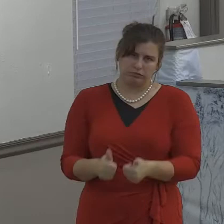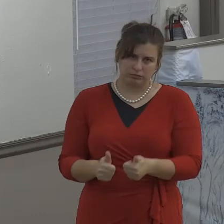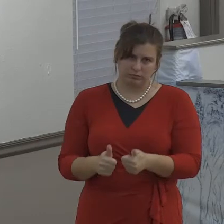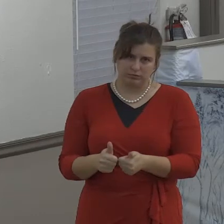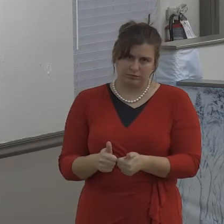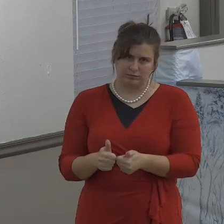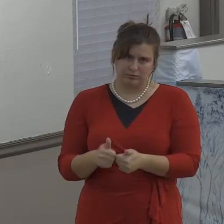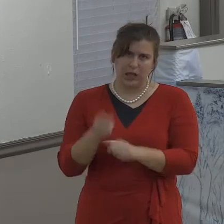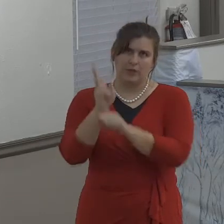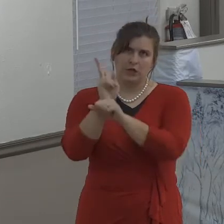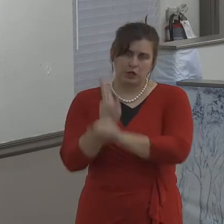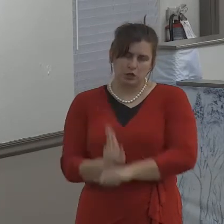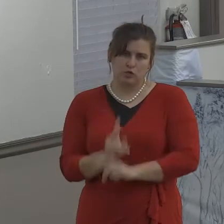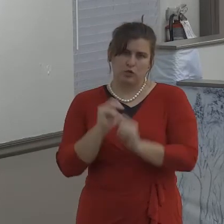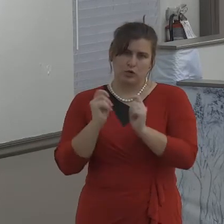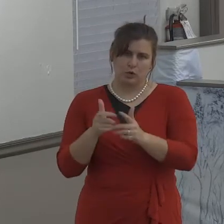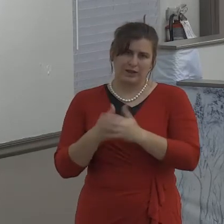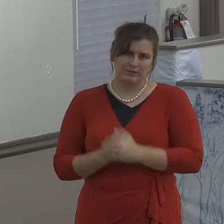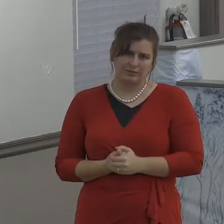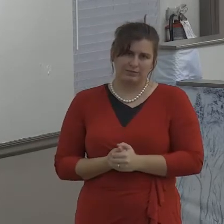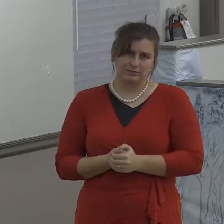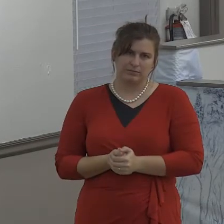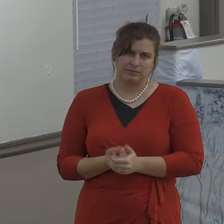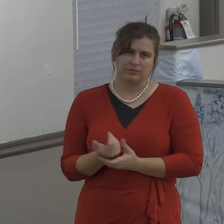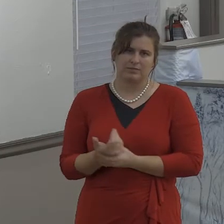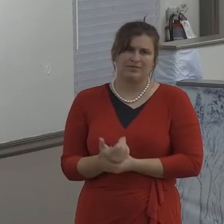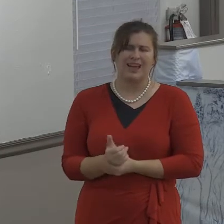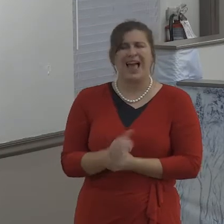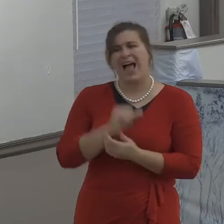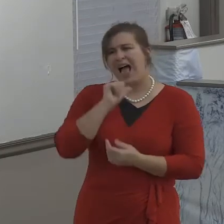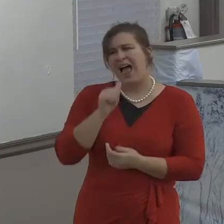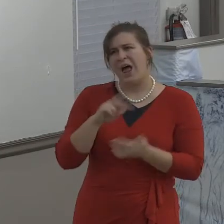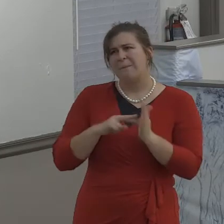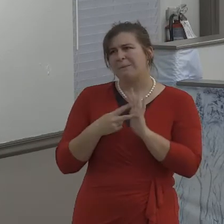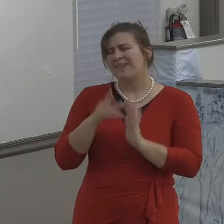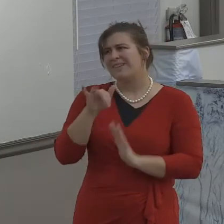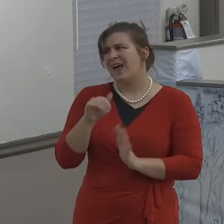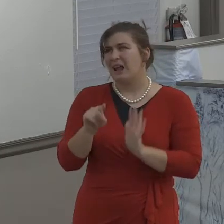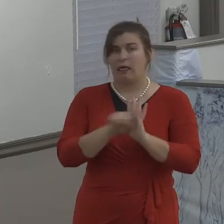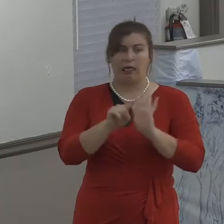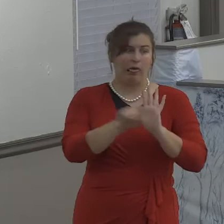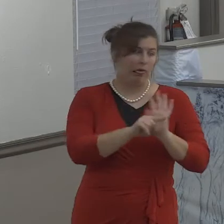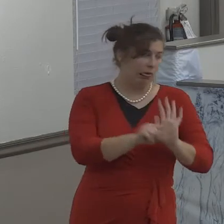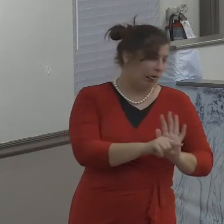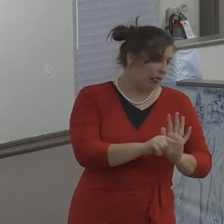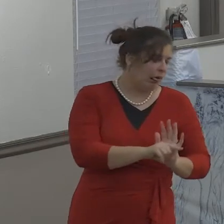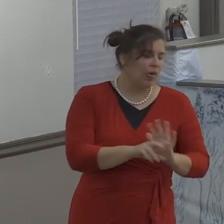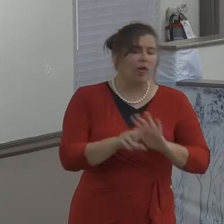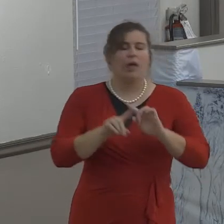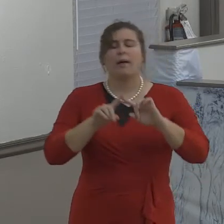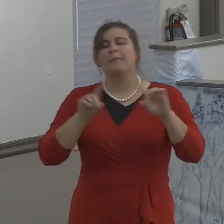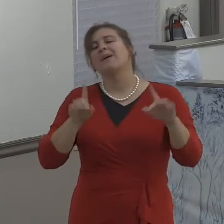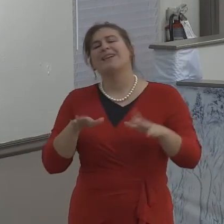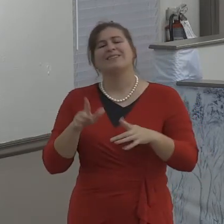challenges. And, and anybody who says otherwise is really living in a fantasy world.